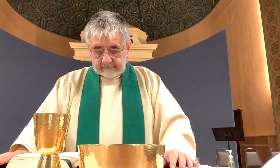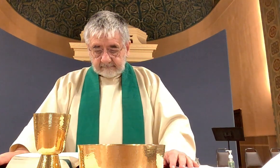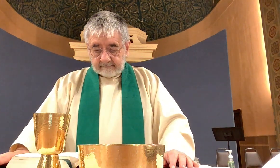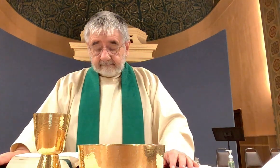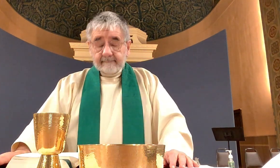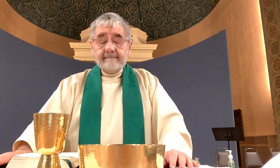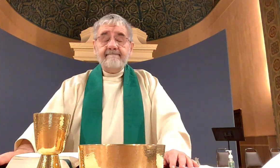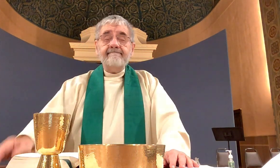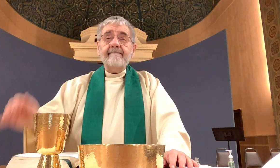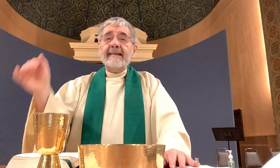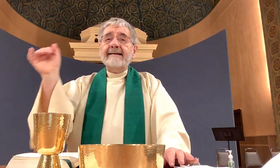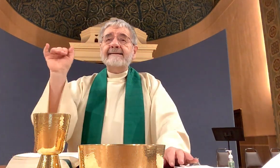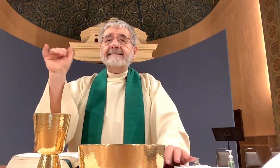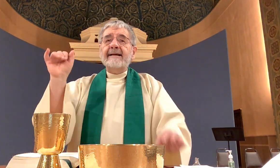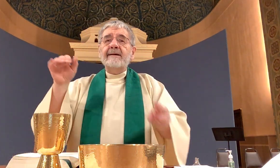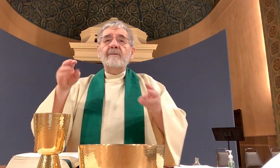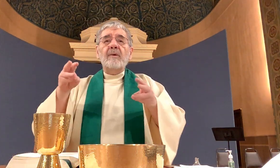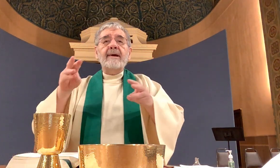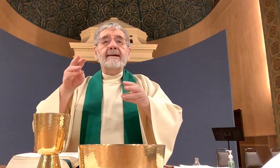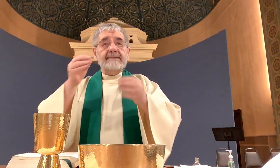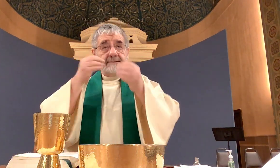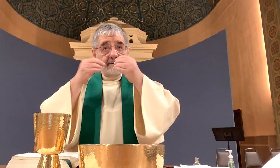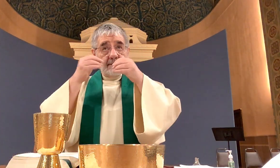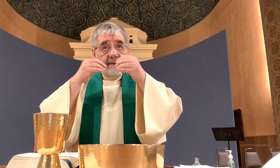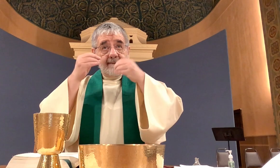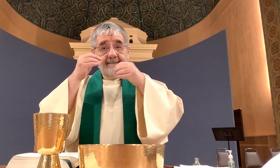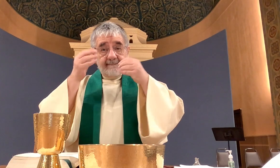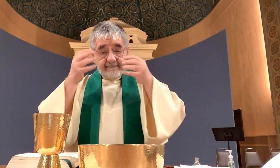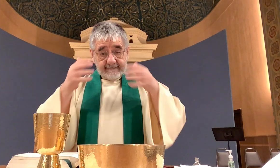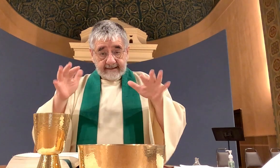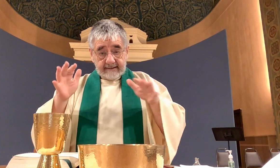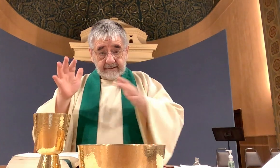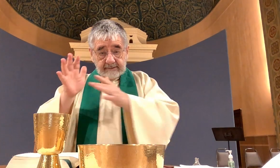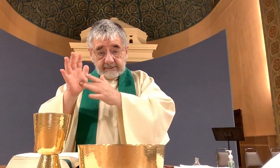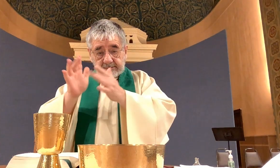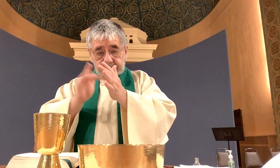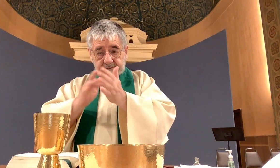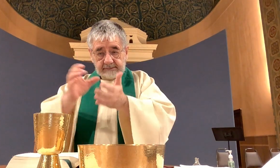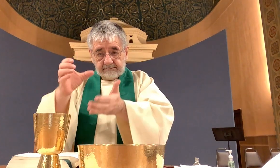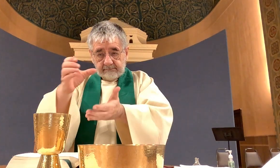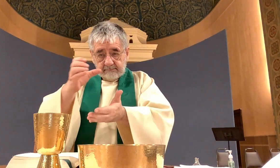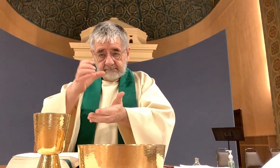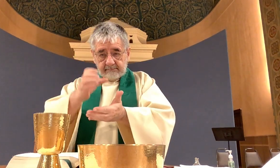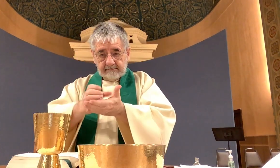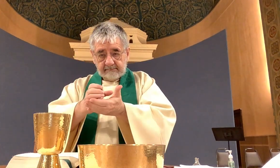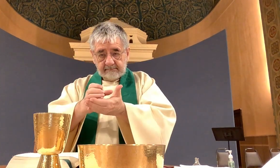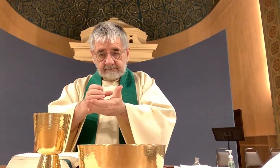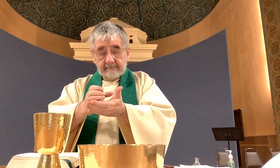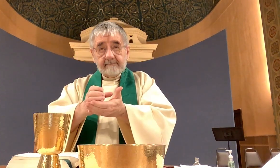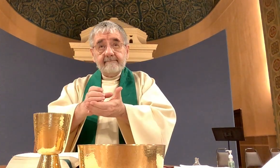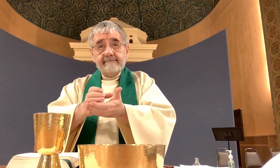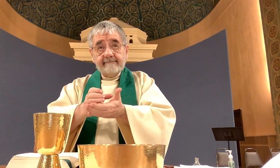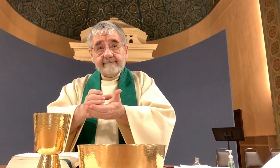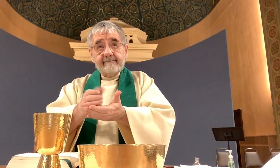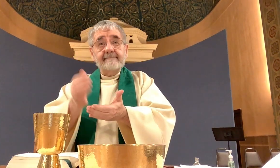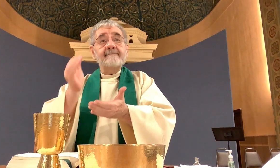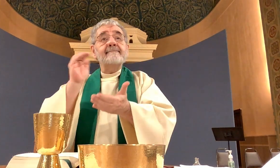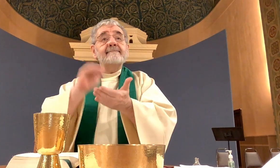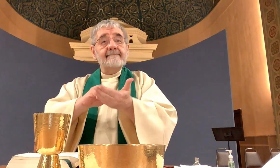in a similar way when supper had ended he took the chalice and once more